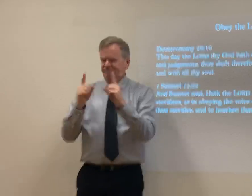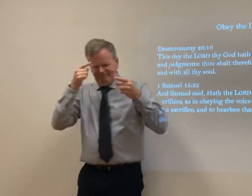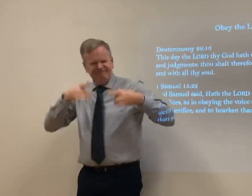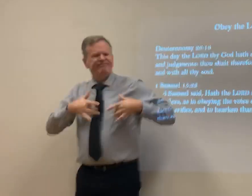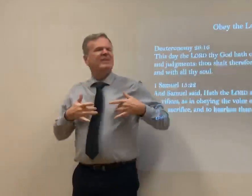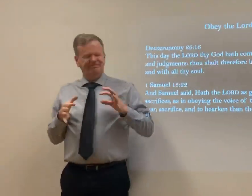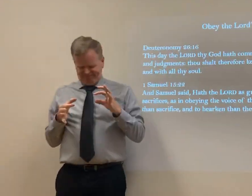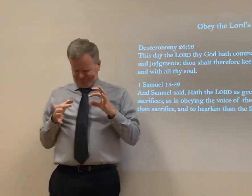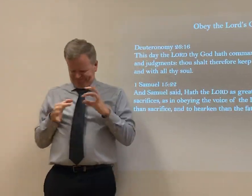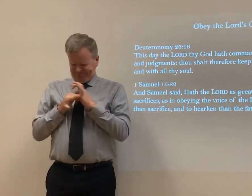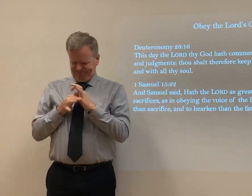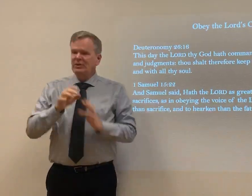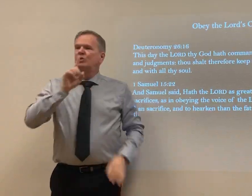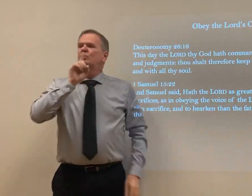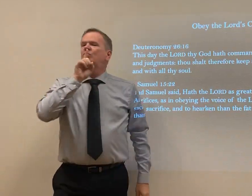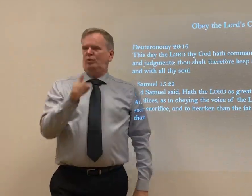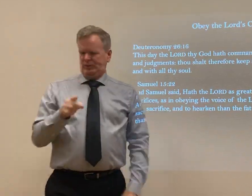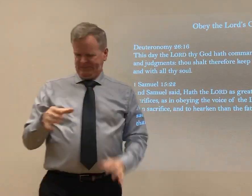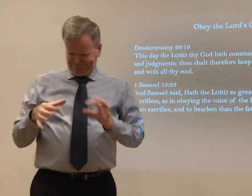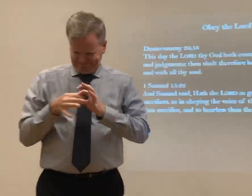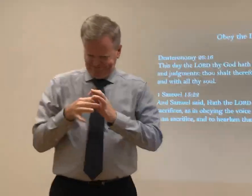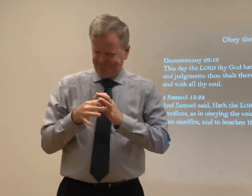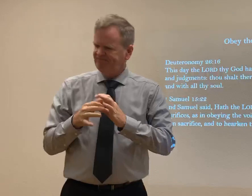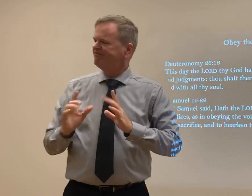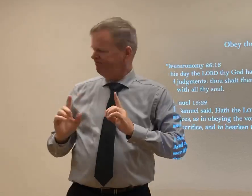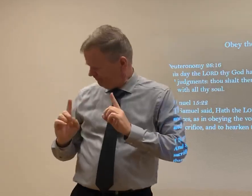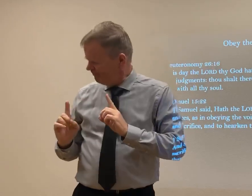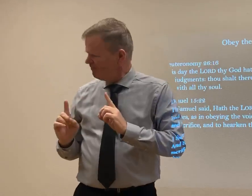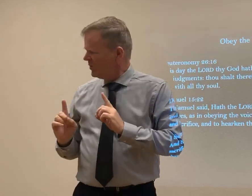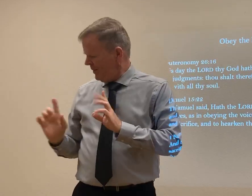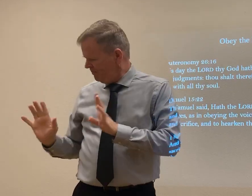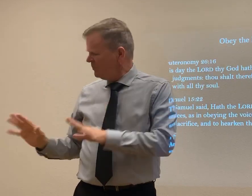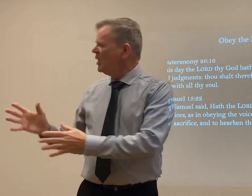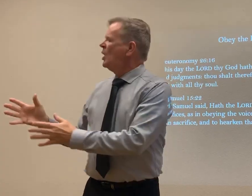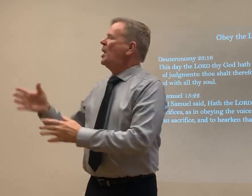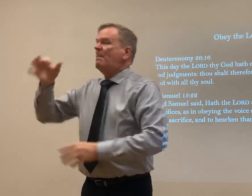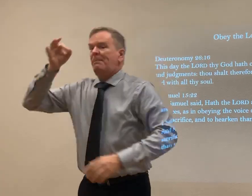scripture. Anyway, so these two men, they were in an agreeance that this was God's call.